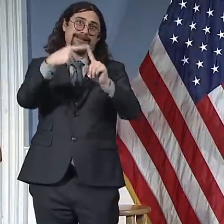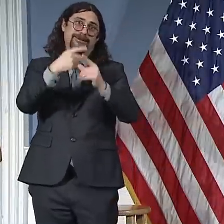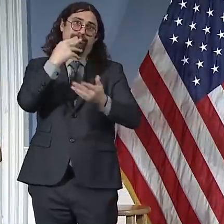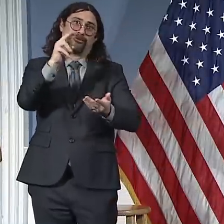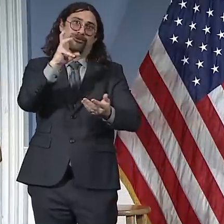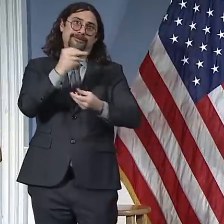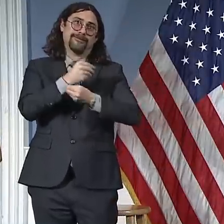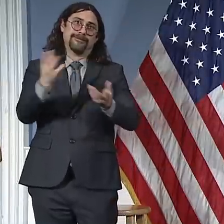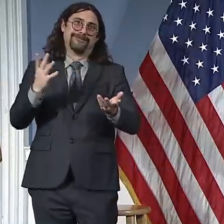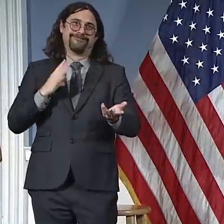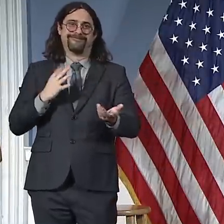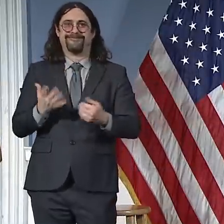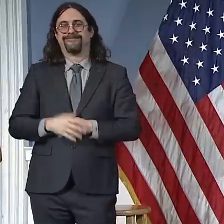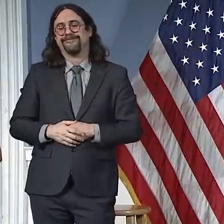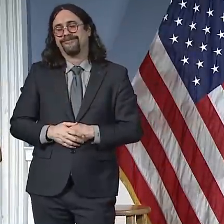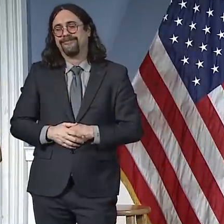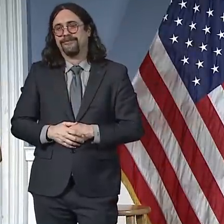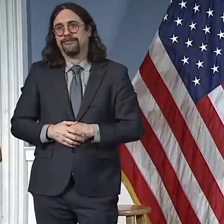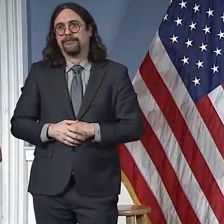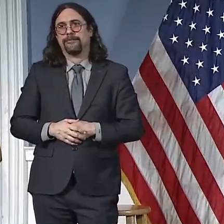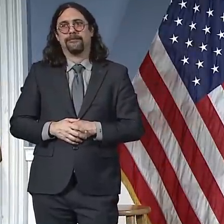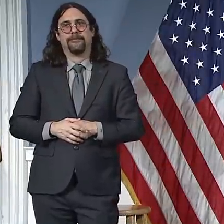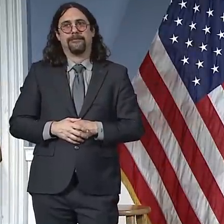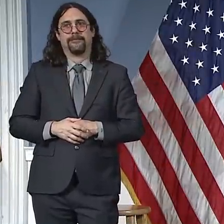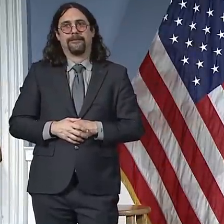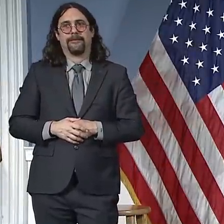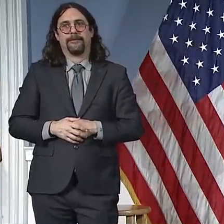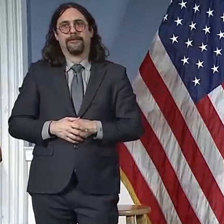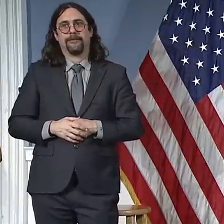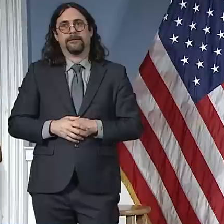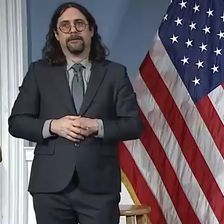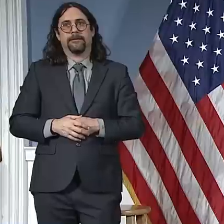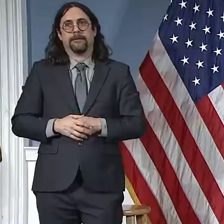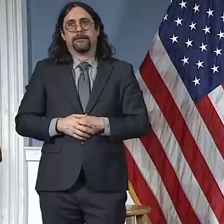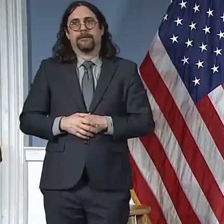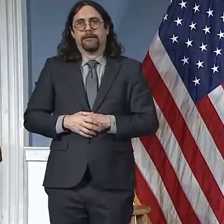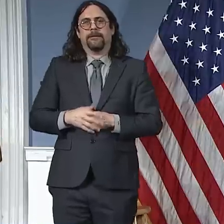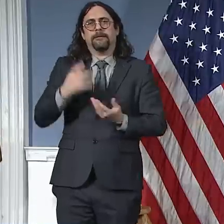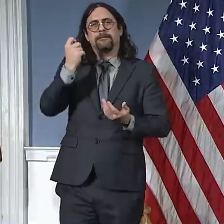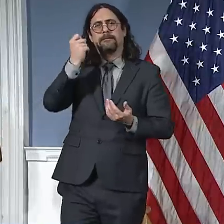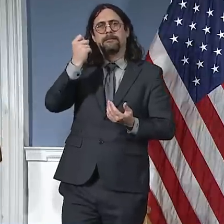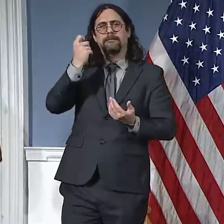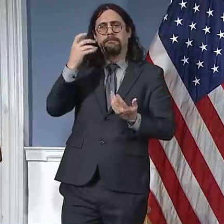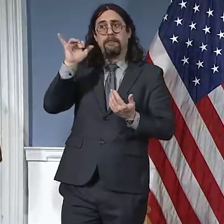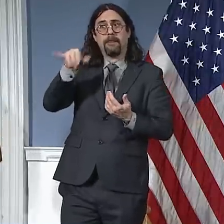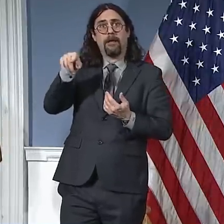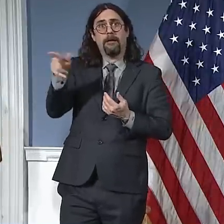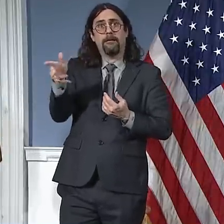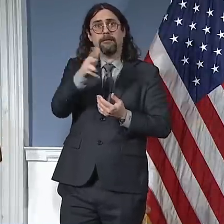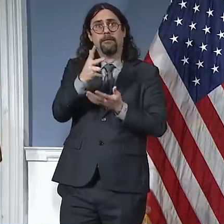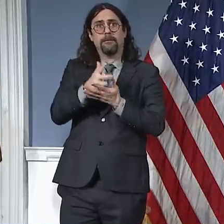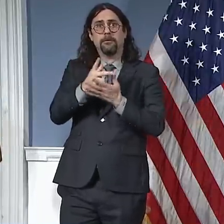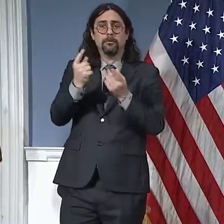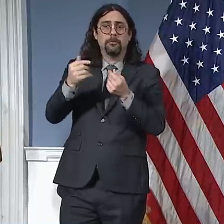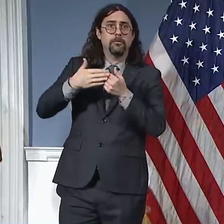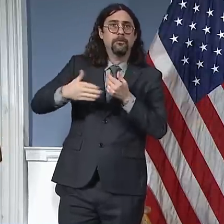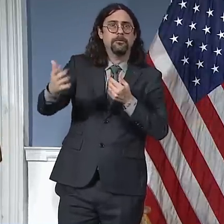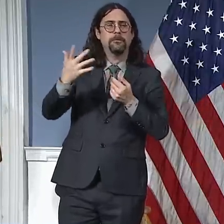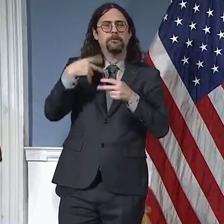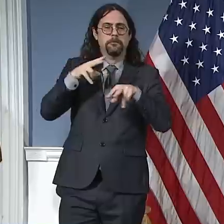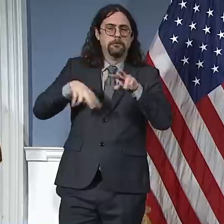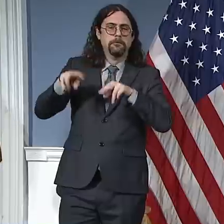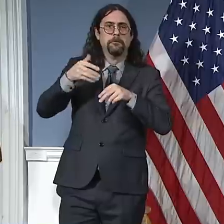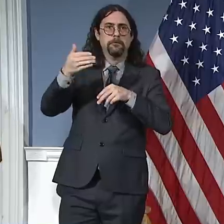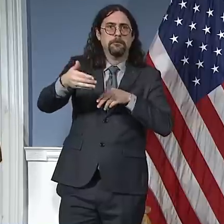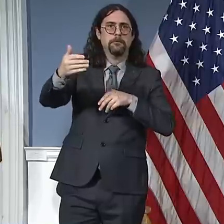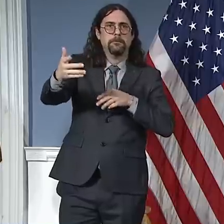We're going to look at the situation week by week. We might do more extensive time periods depending on what we see, but I think the thing to expect right now is we'll